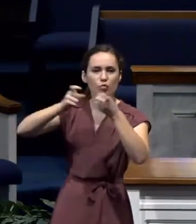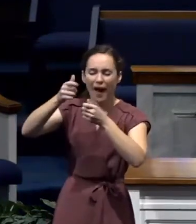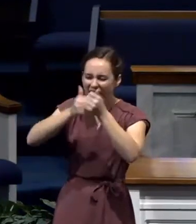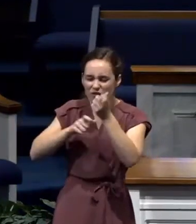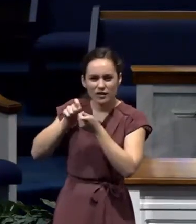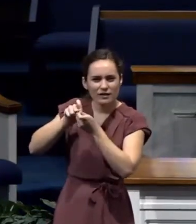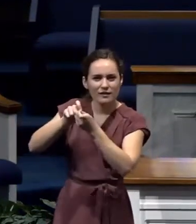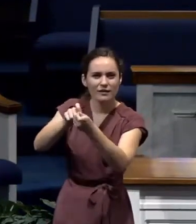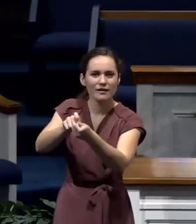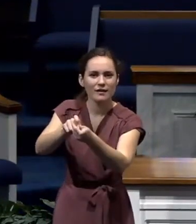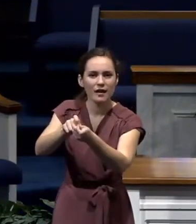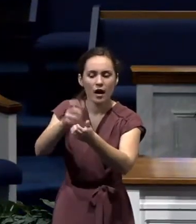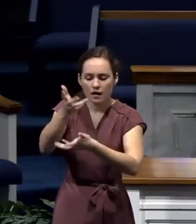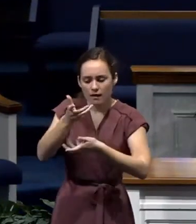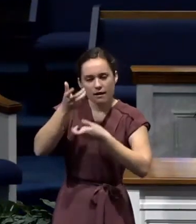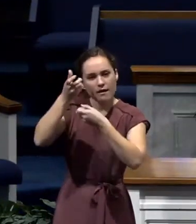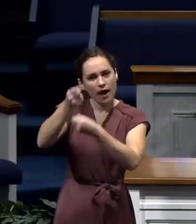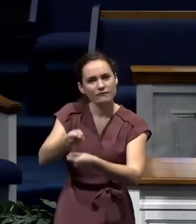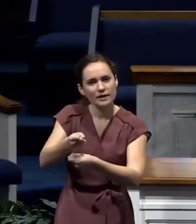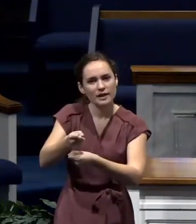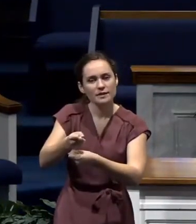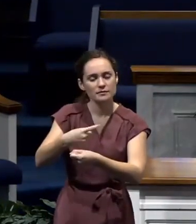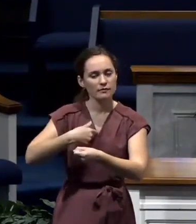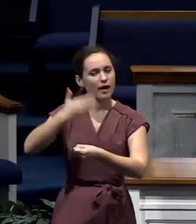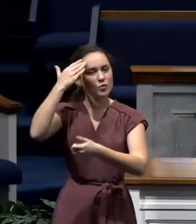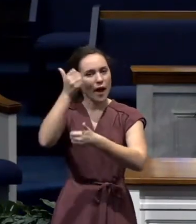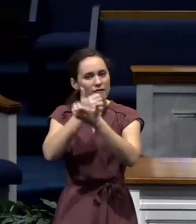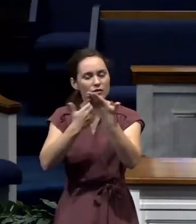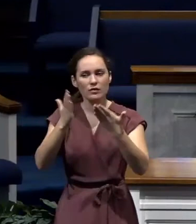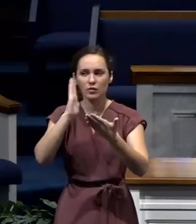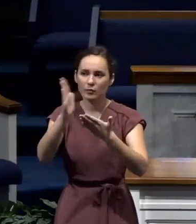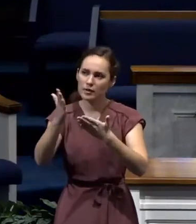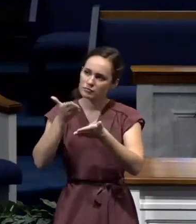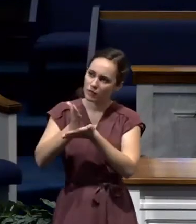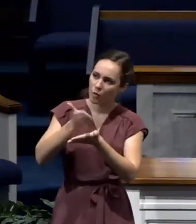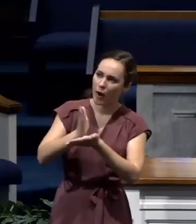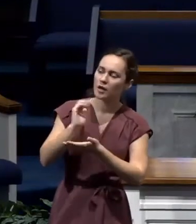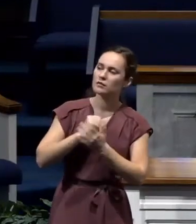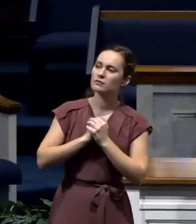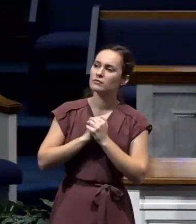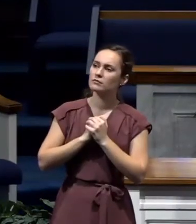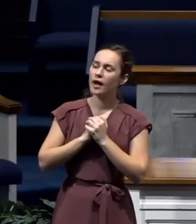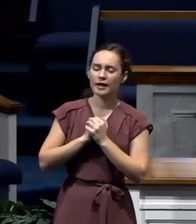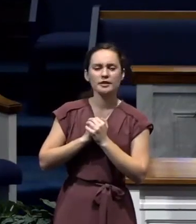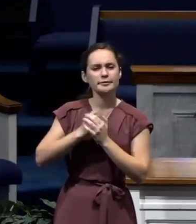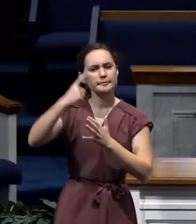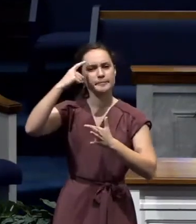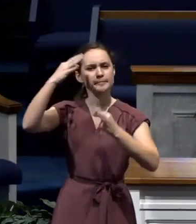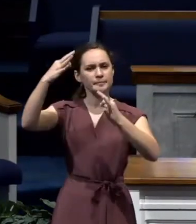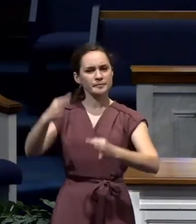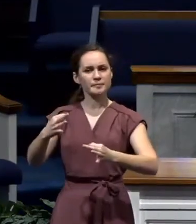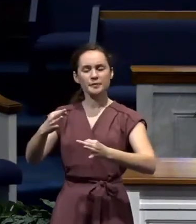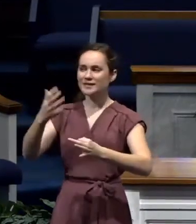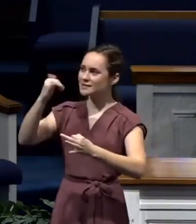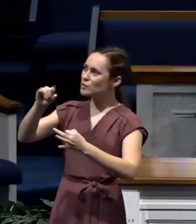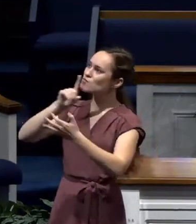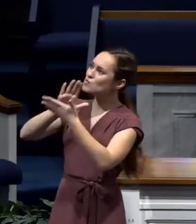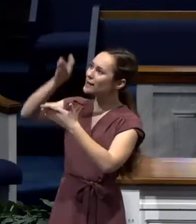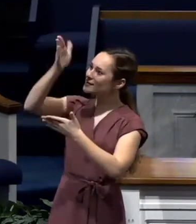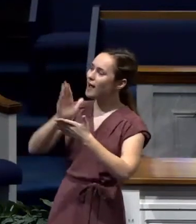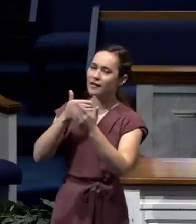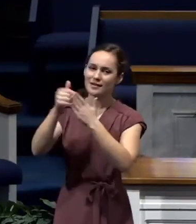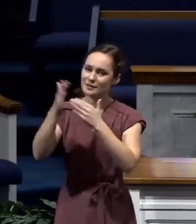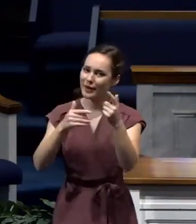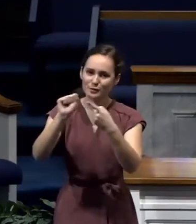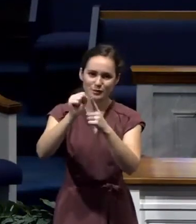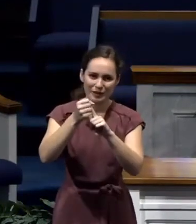confidence that ultimately everything is going to be all right. And it's the determined choice to praise God in every situation.